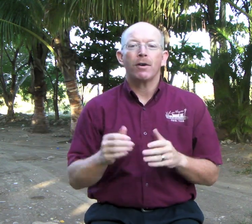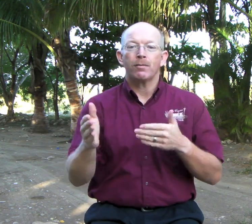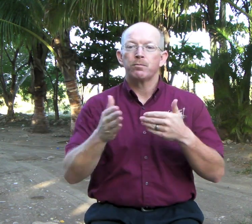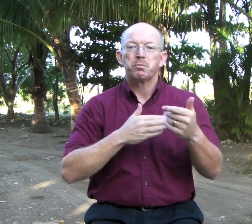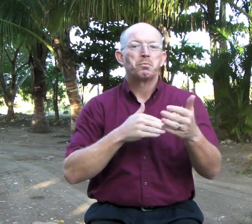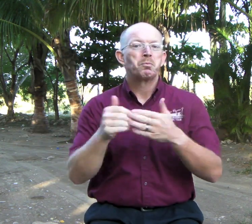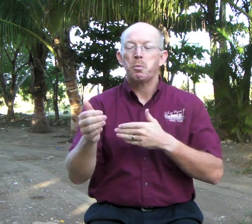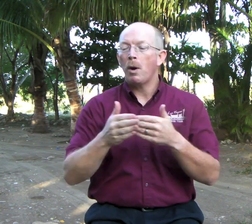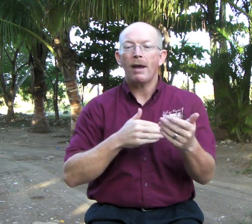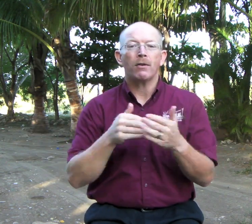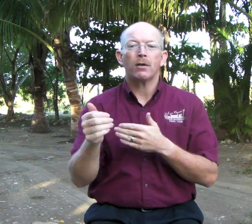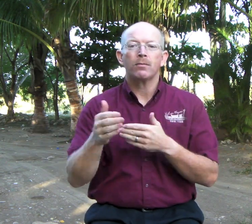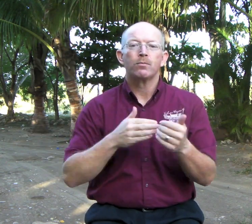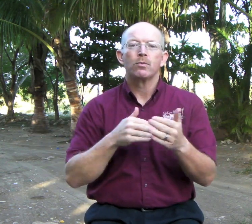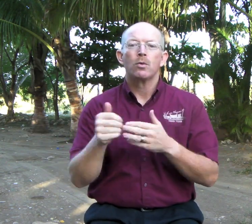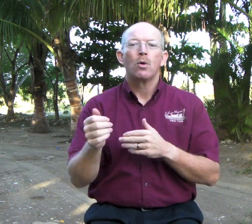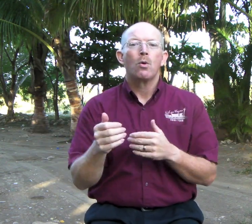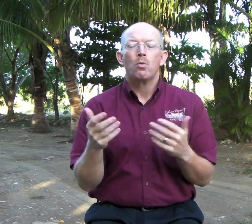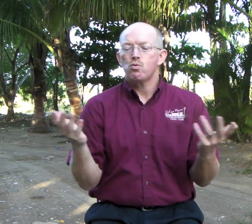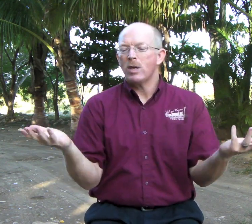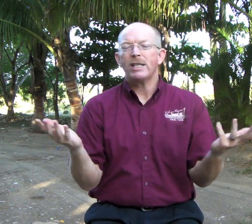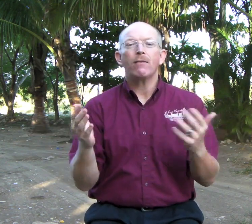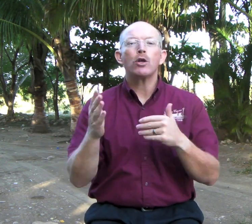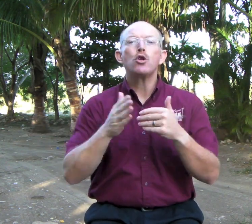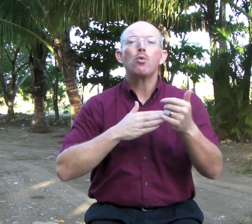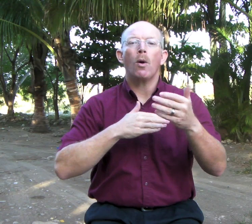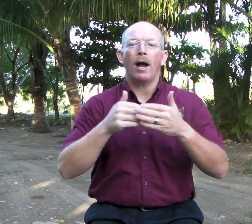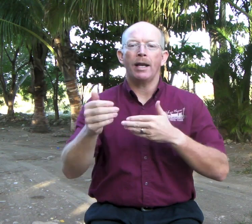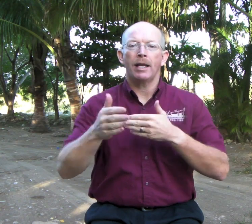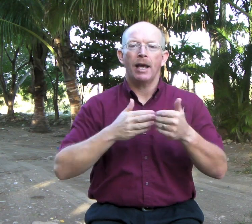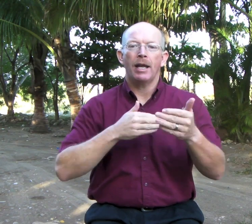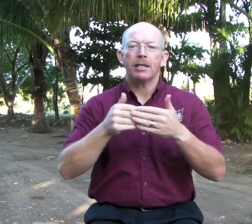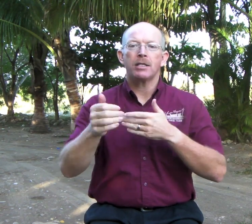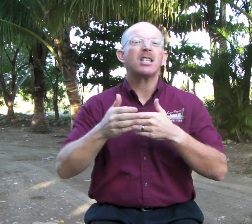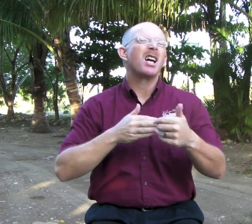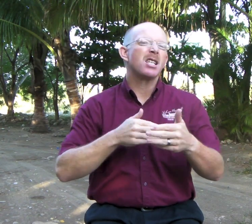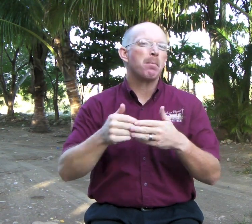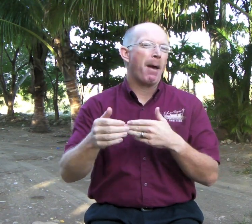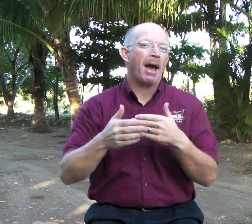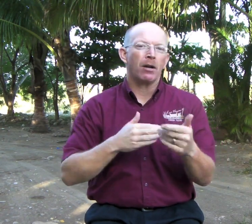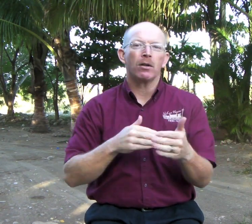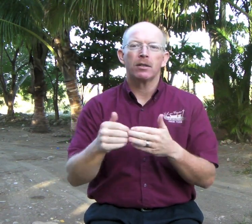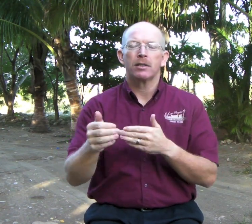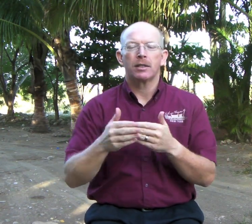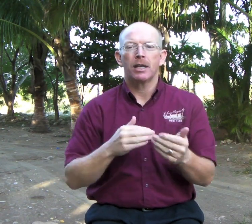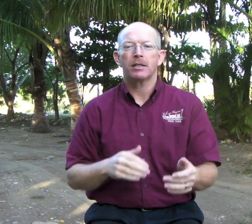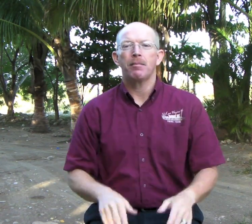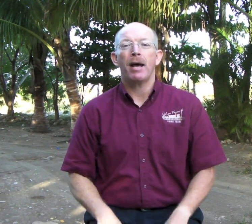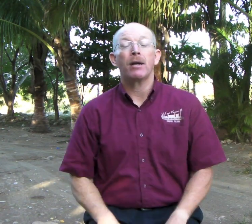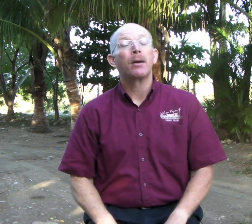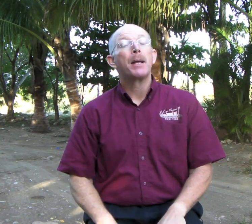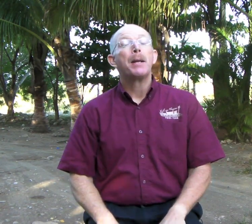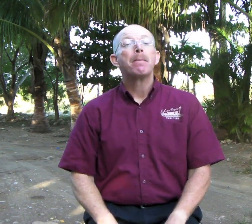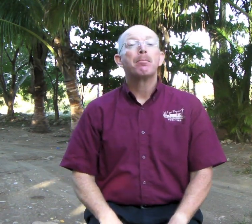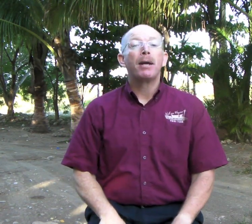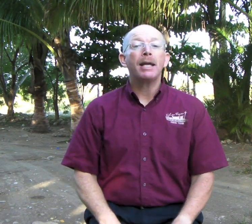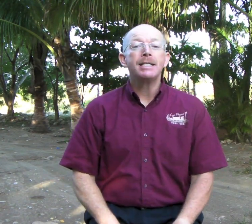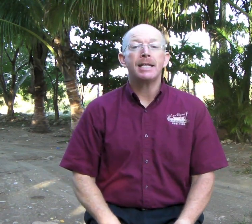whatever, whichever you want. And it's doesn't matter. Doesn't matter. Plenty.